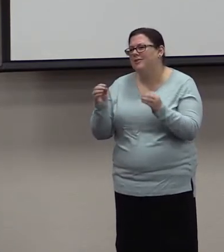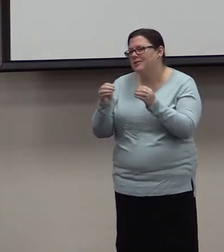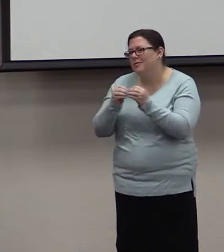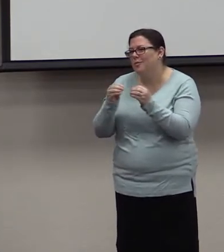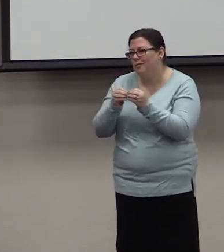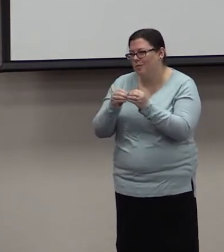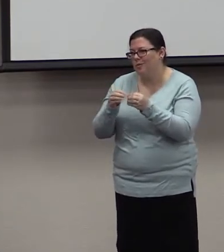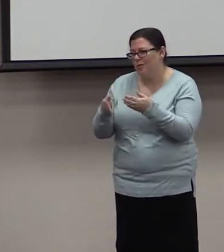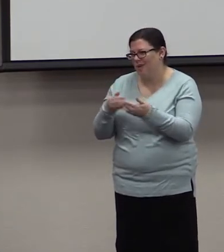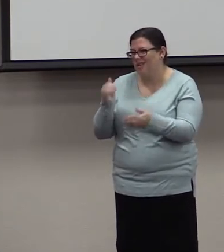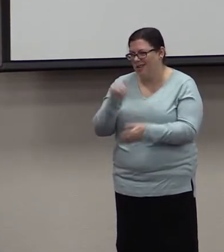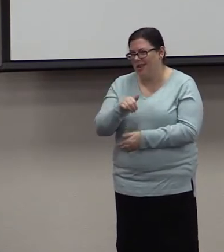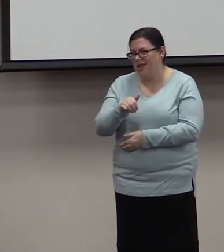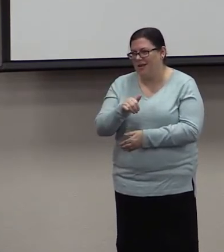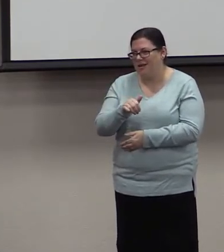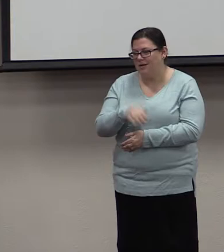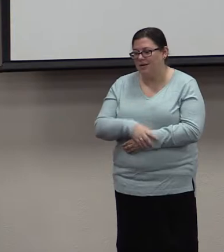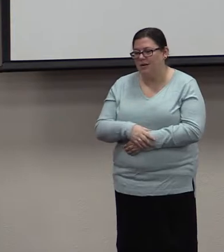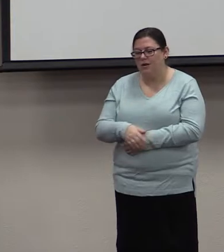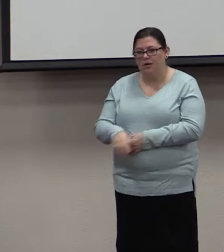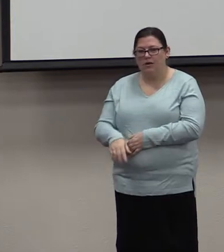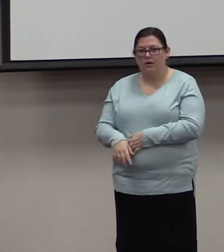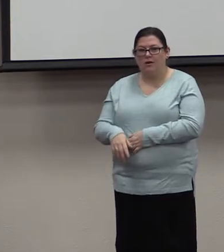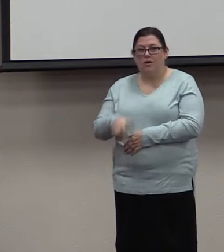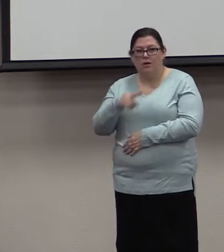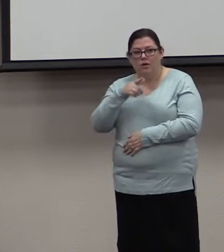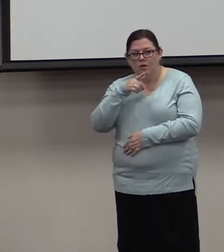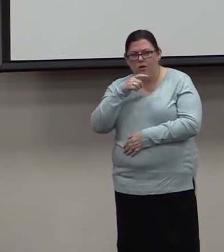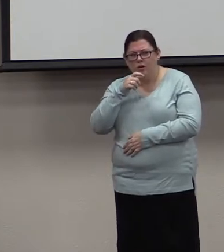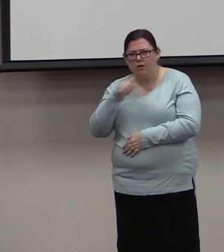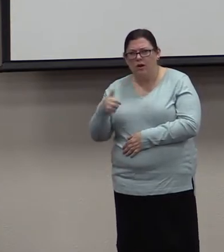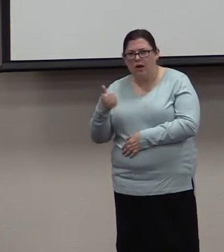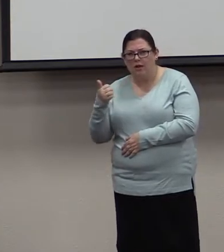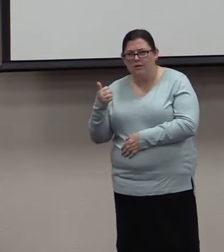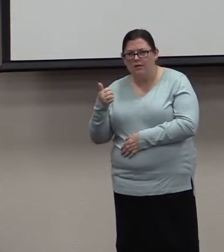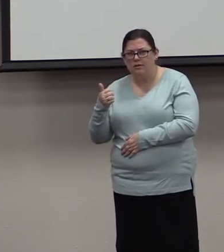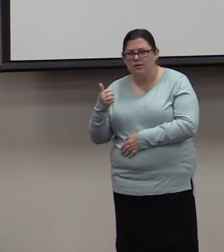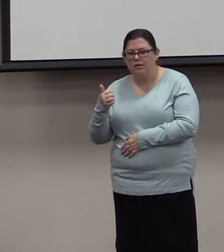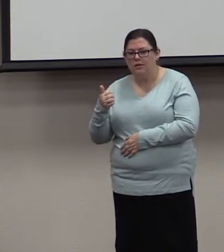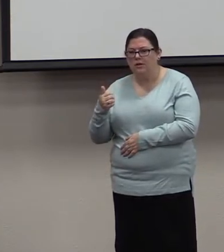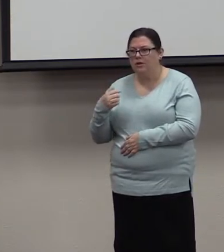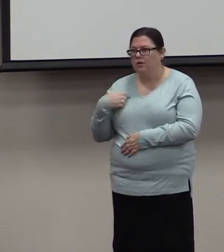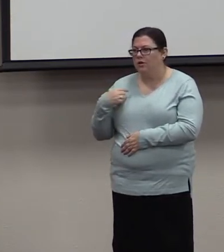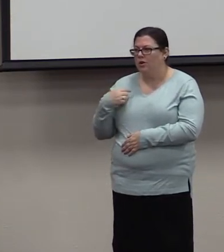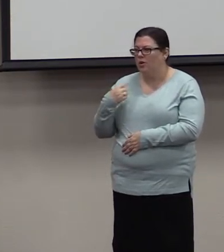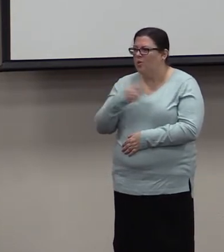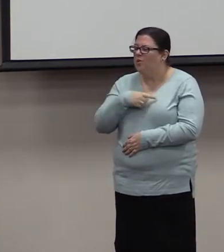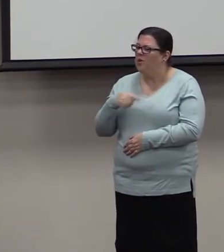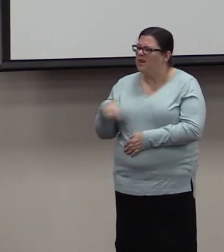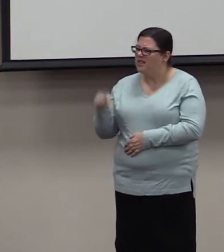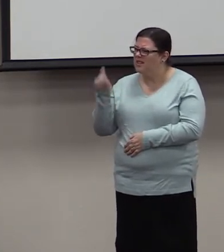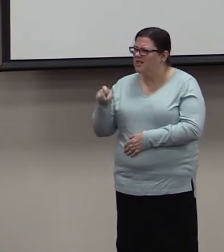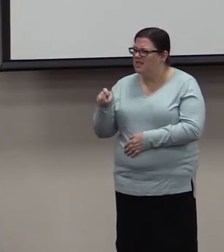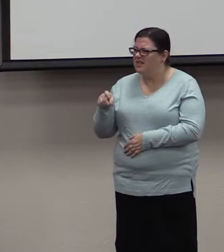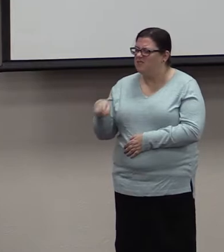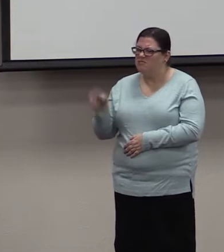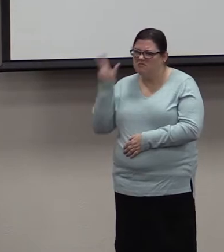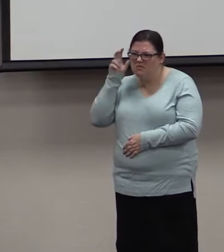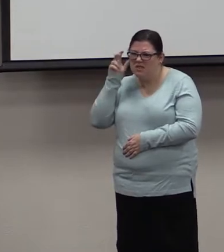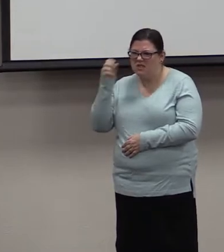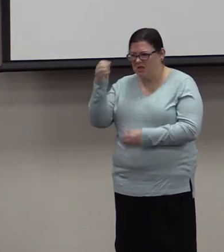Who else are we supposed to listen to and obey? Our teachers? Our bosses? Our parents?